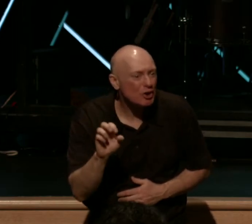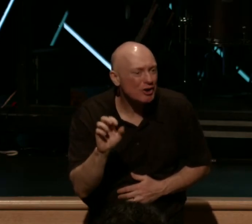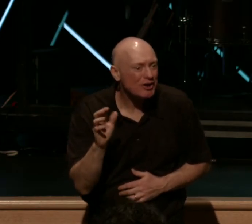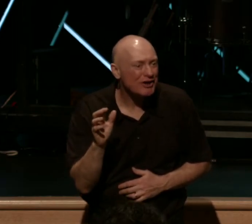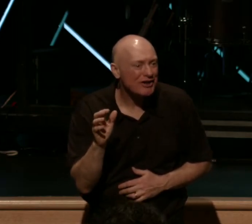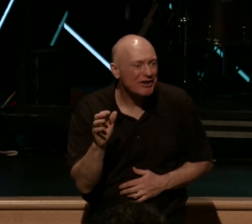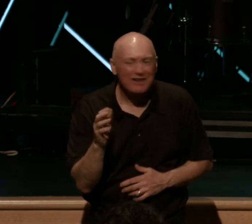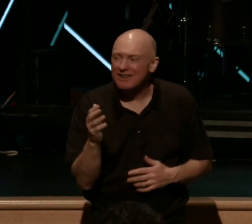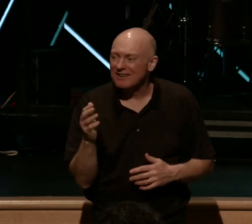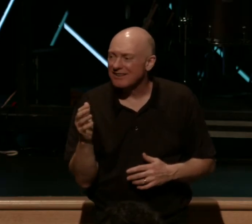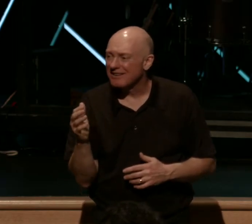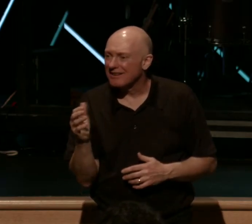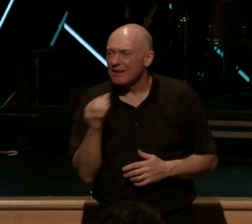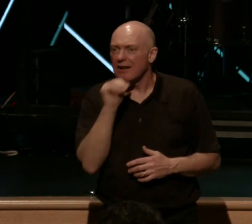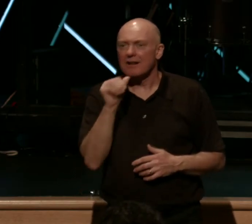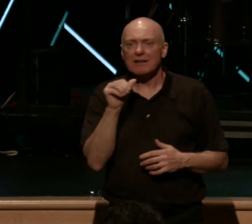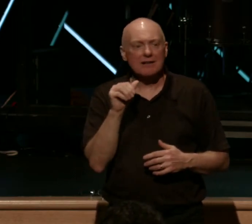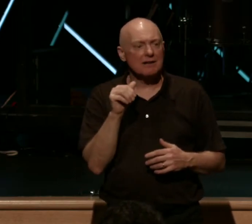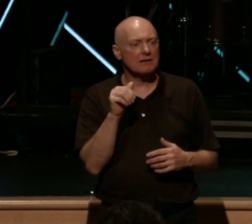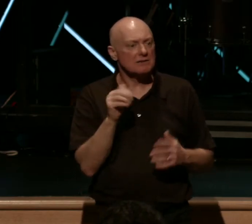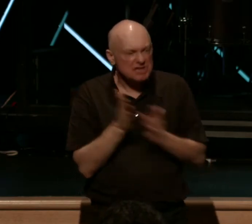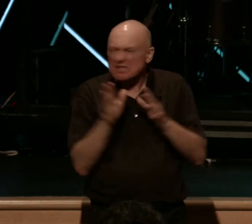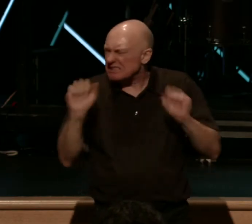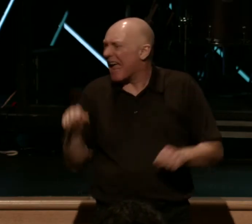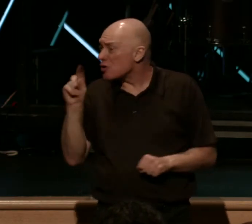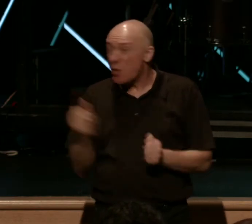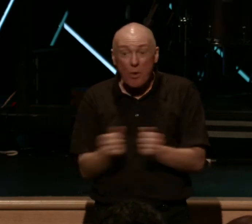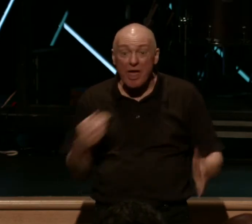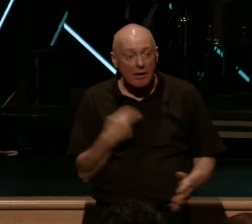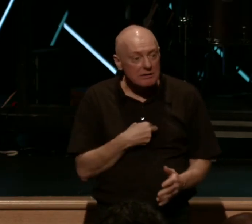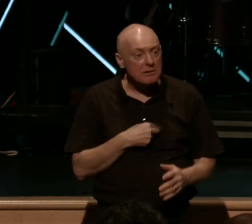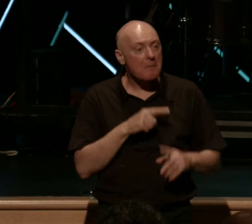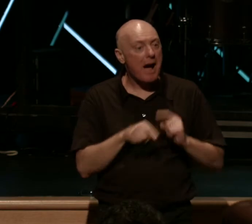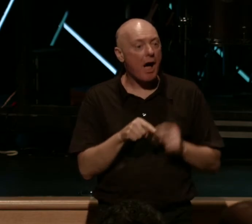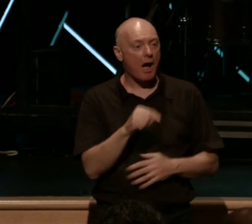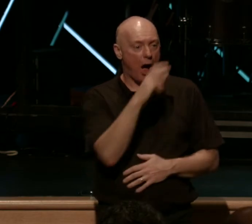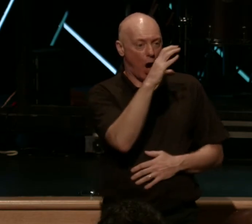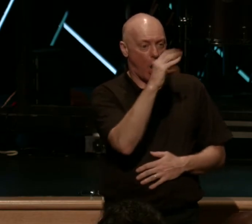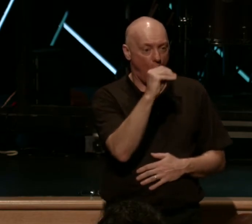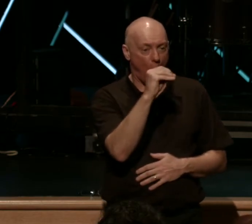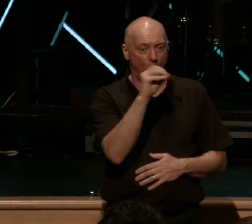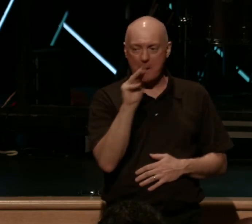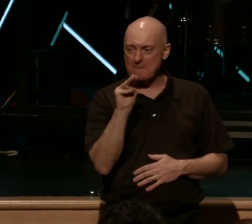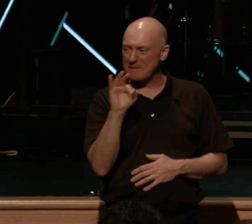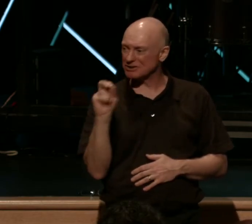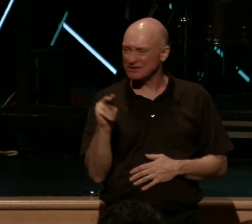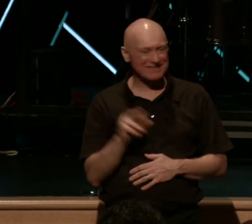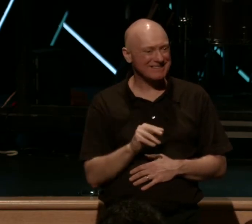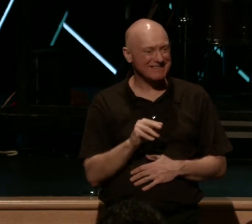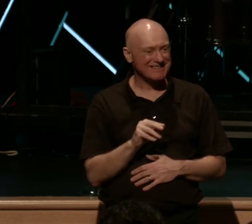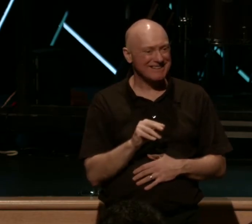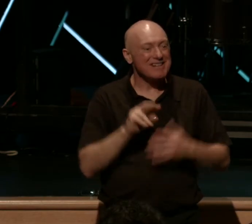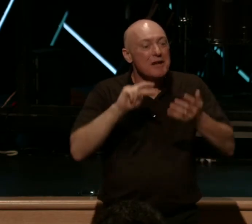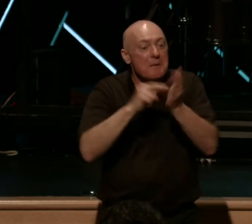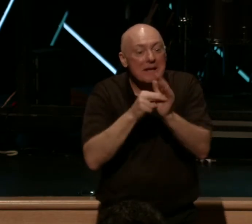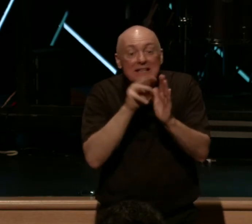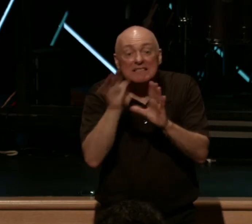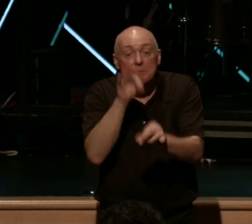It's not the Great Mission. He could have done it without us, but it's the Great Co-Mission. And what happens is we see that spiritual maturity is